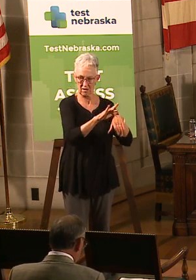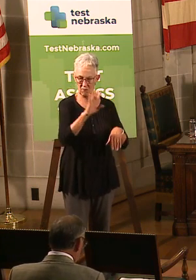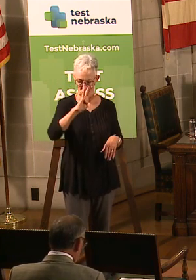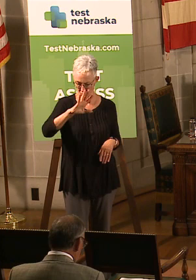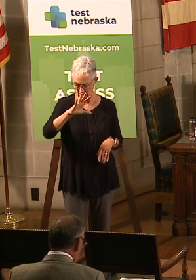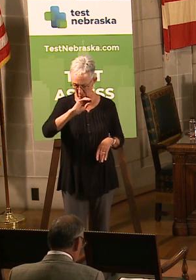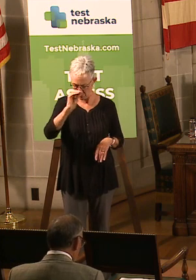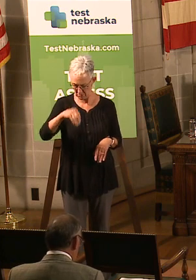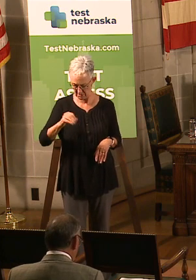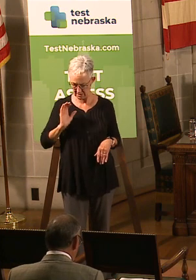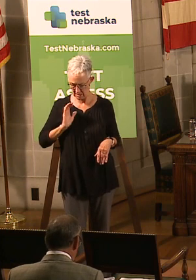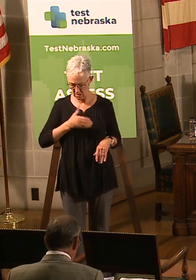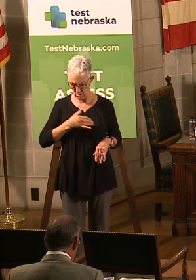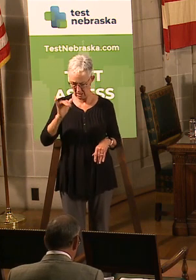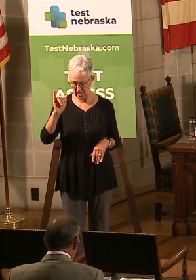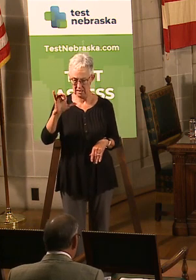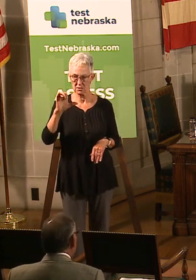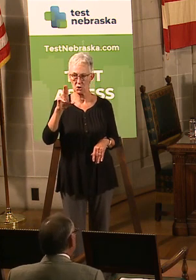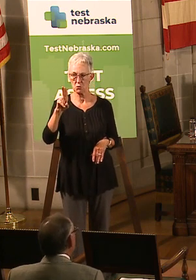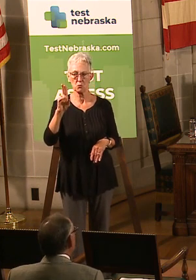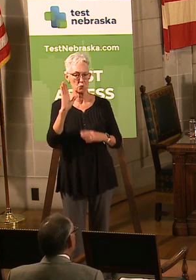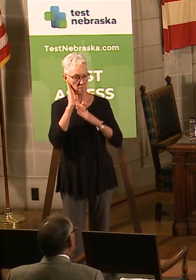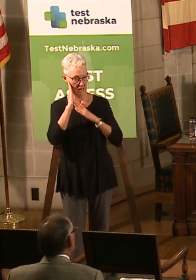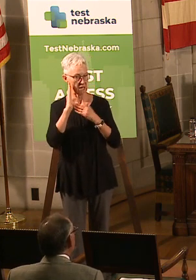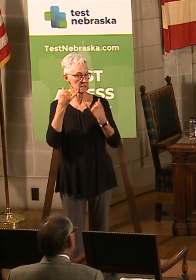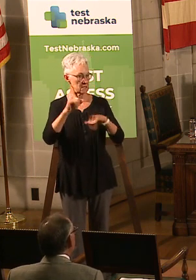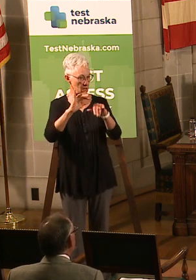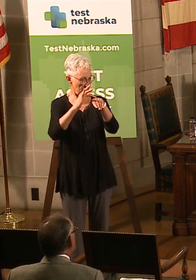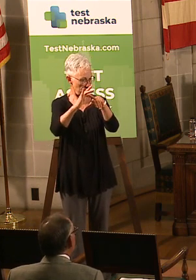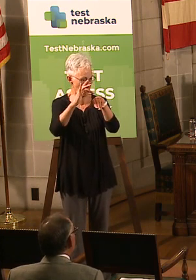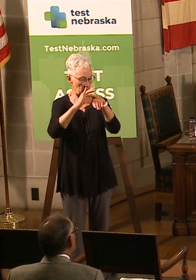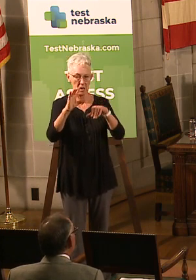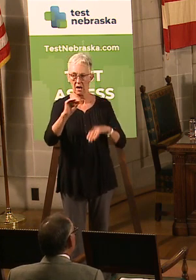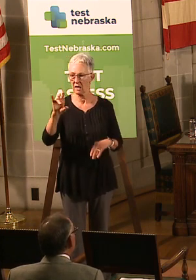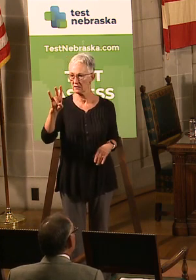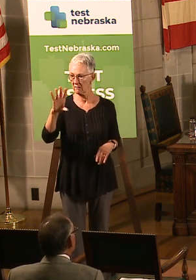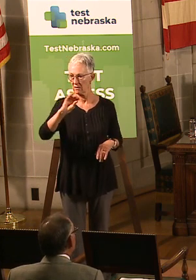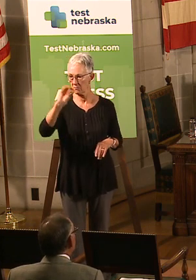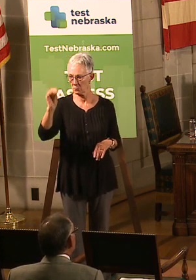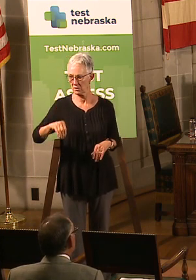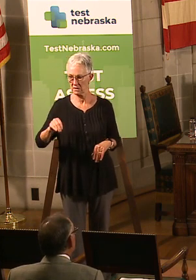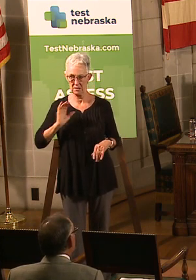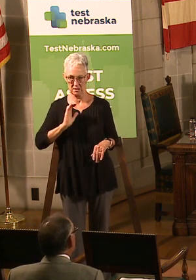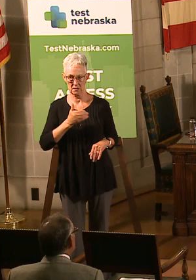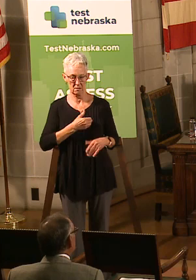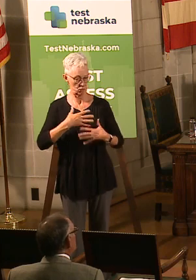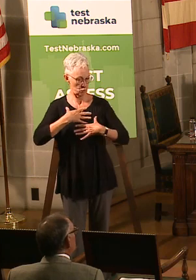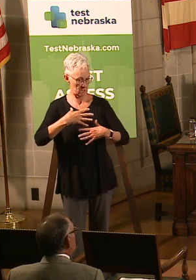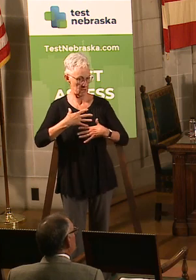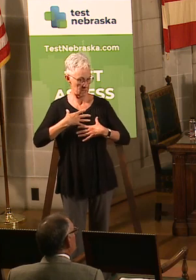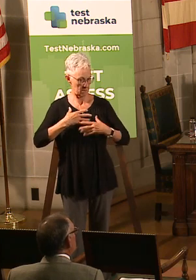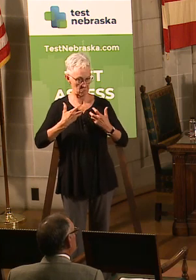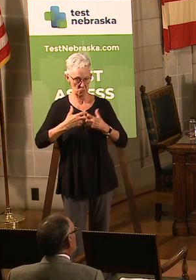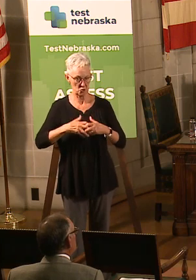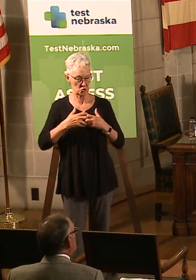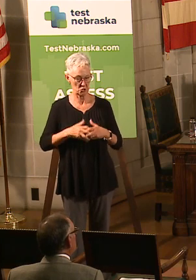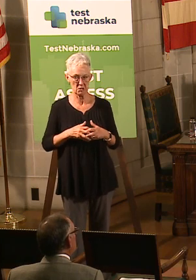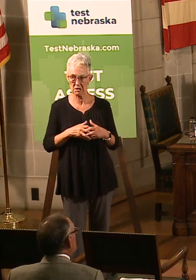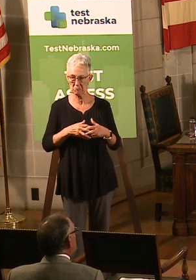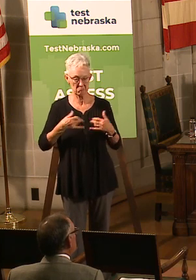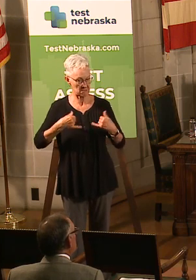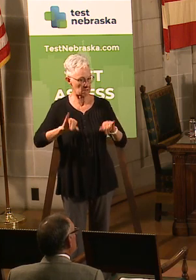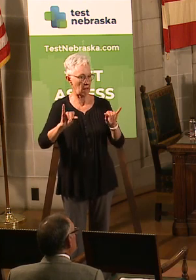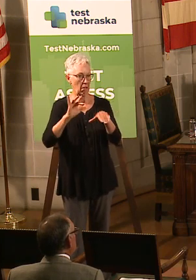75% of our ventilators are available. And those numbers have continued to remain robust throughout this entire pandemic. So we've continued to be able to